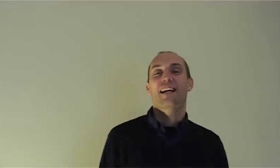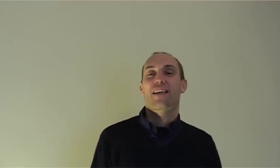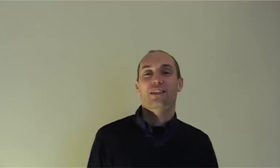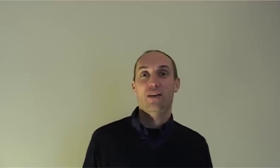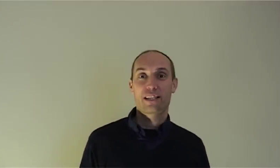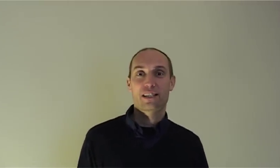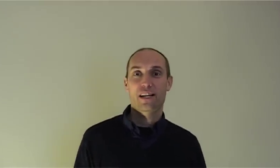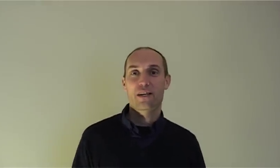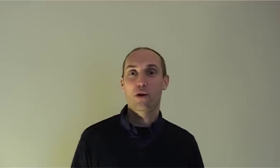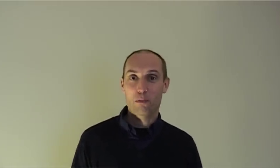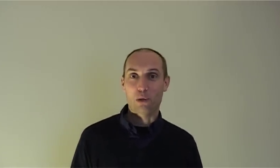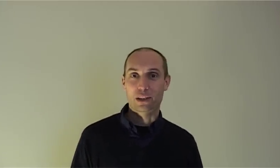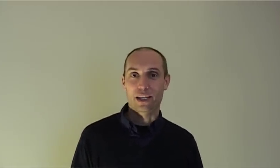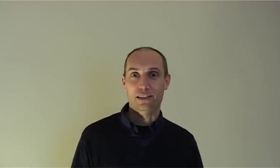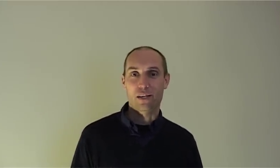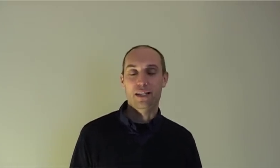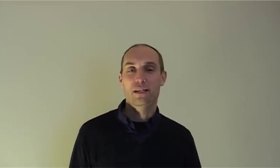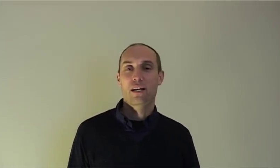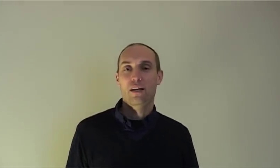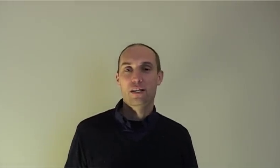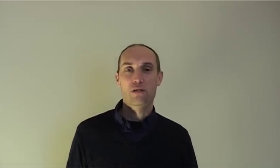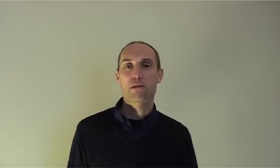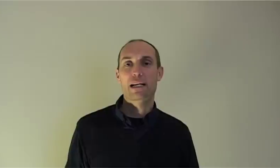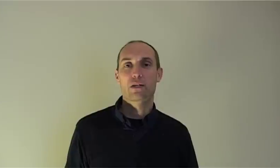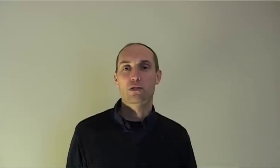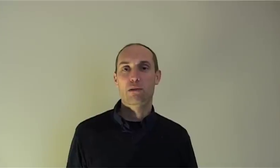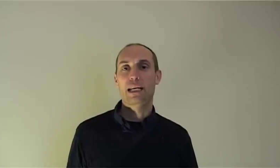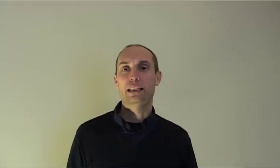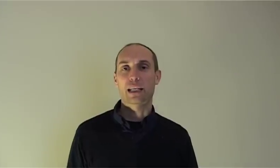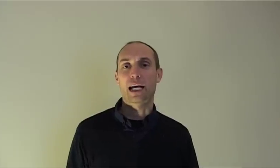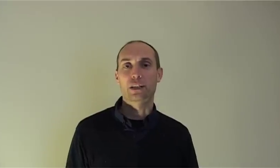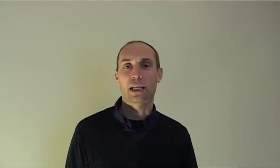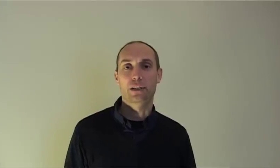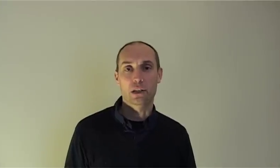so this is a yoga boxing exercise this is really good to release agitation